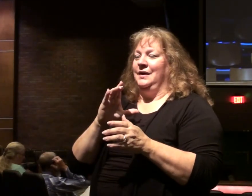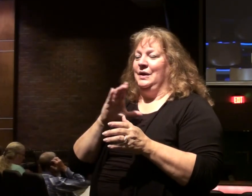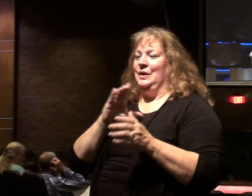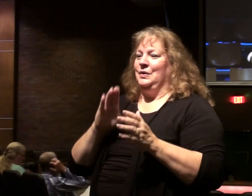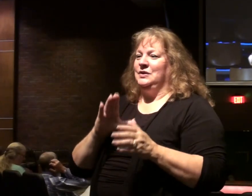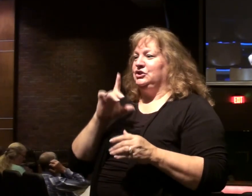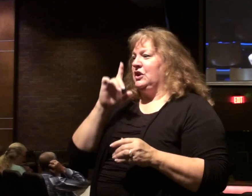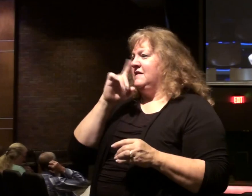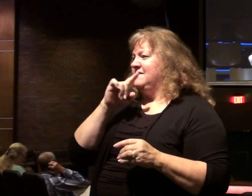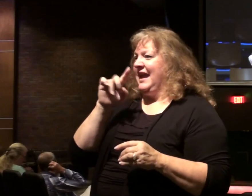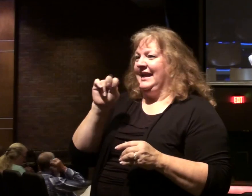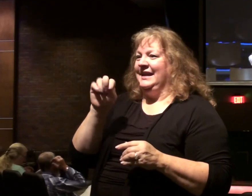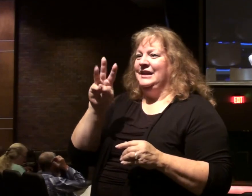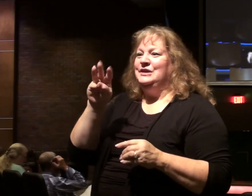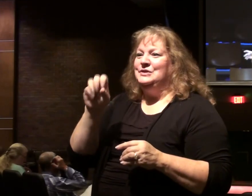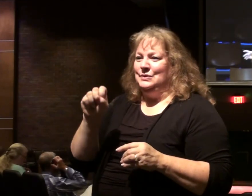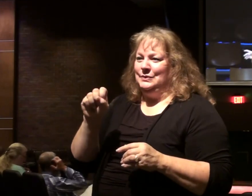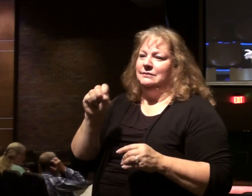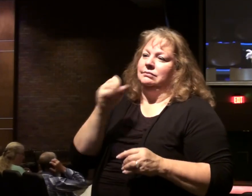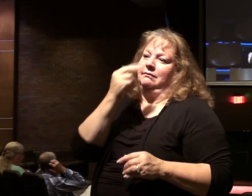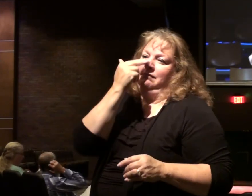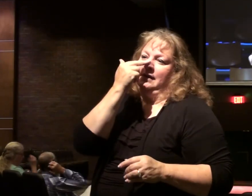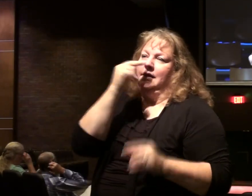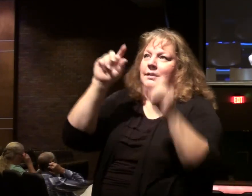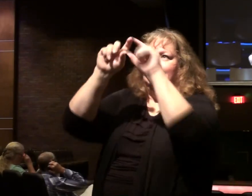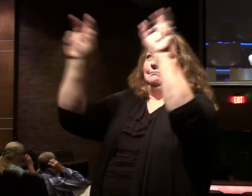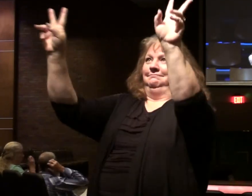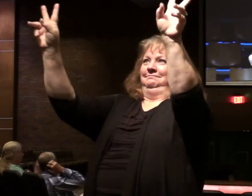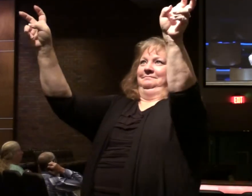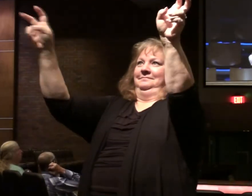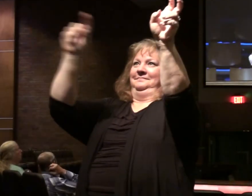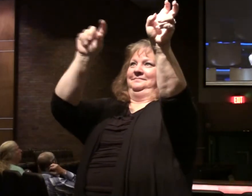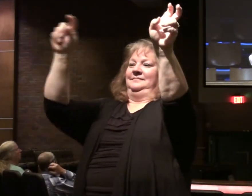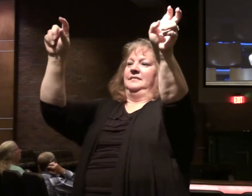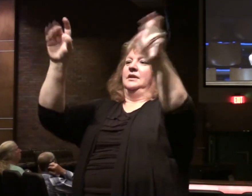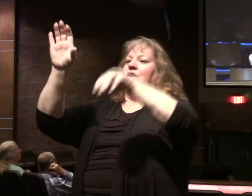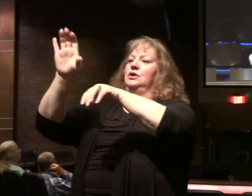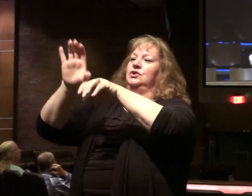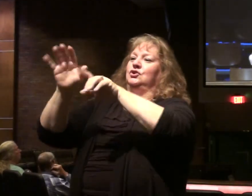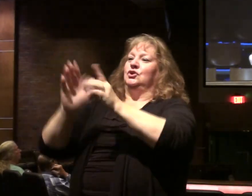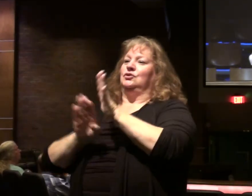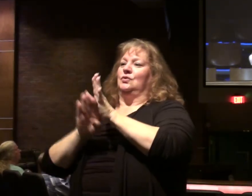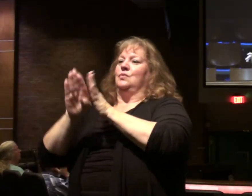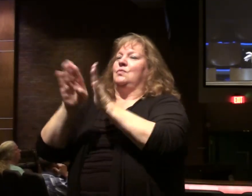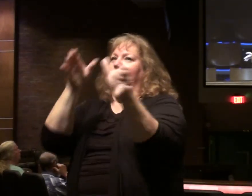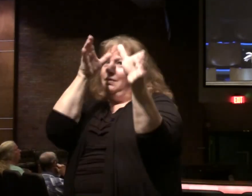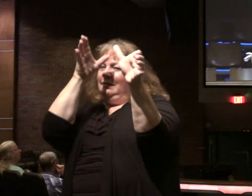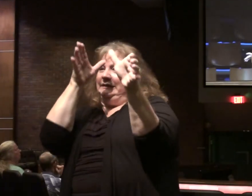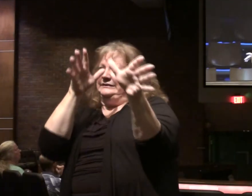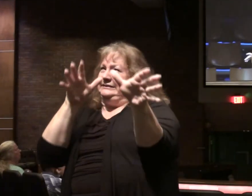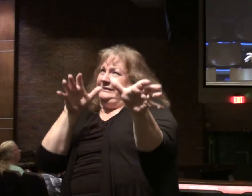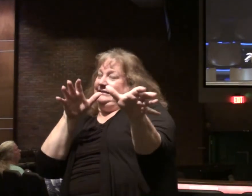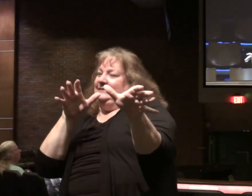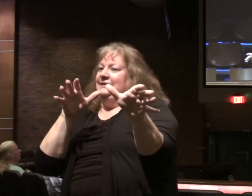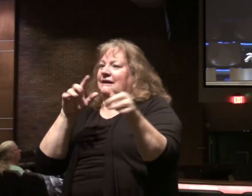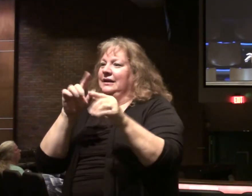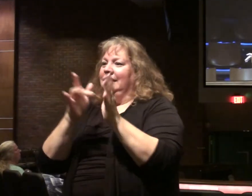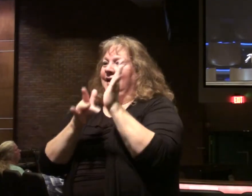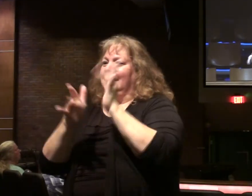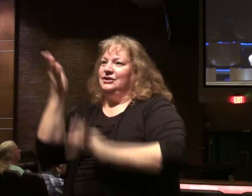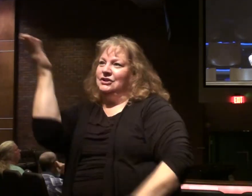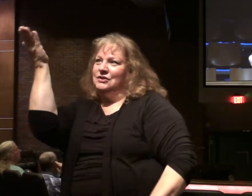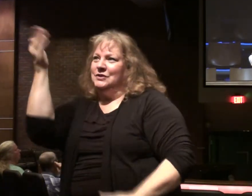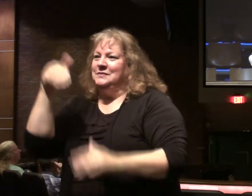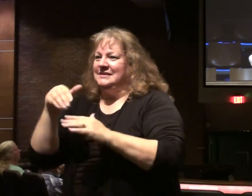comedic, satirical site, had a headline that said this. Church growth experts cringe at Jesus'